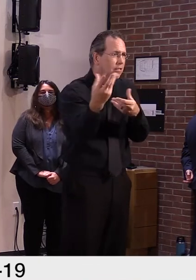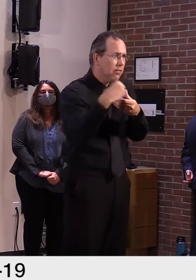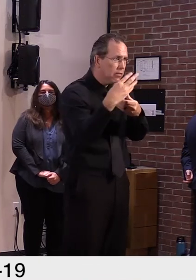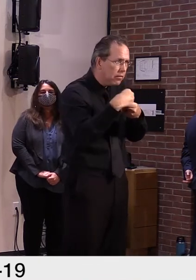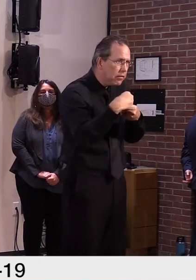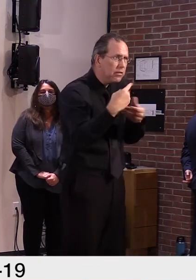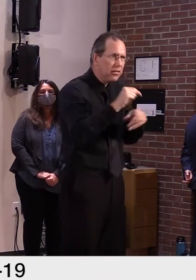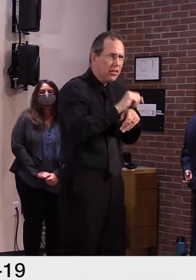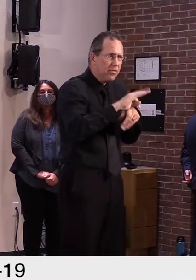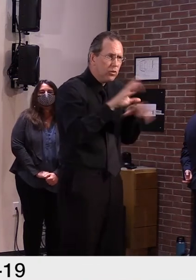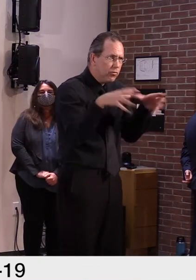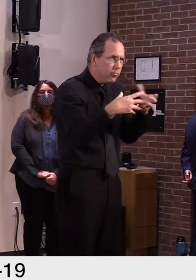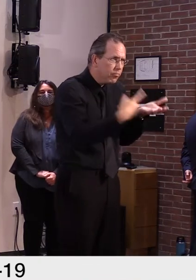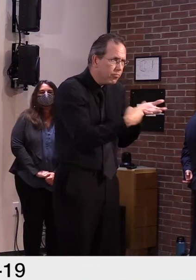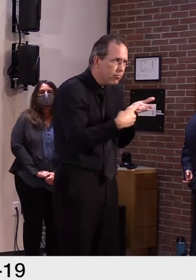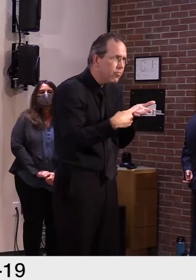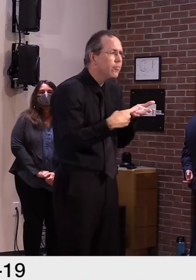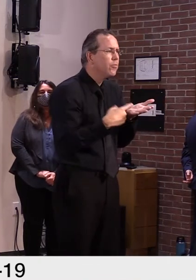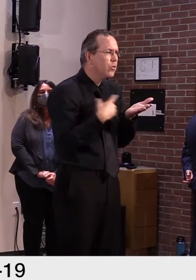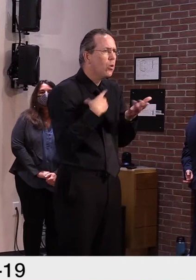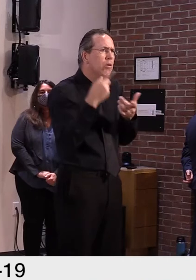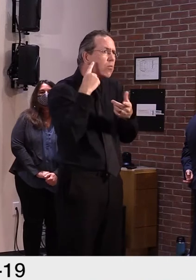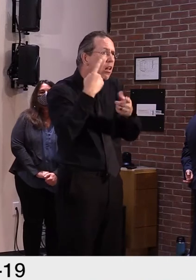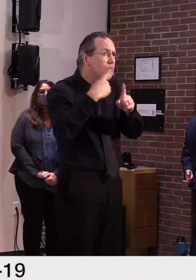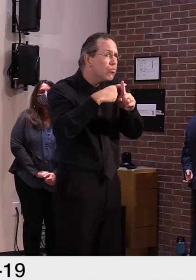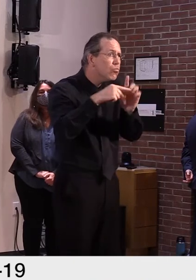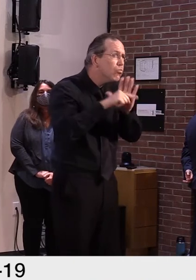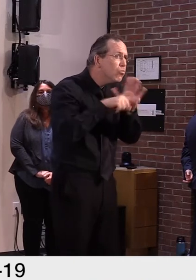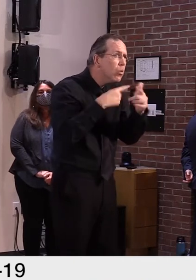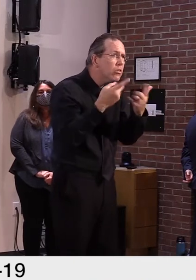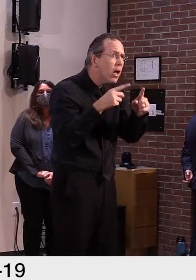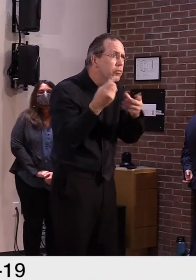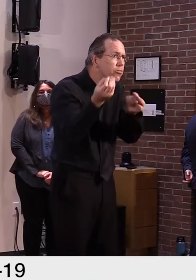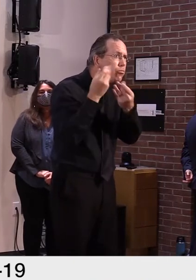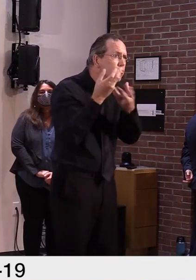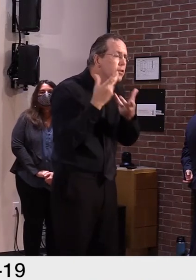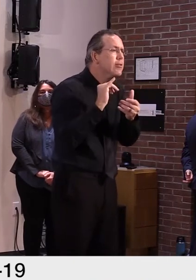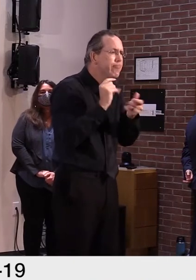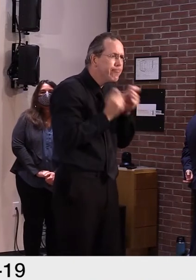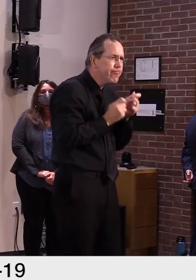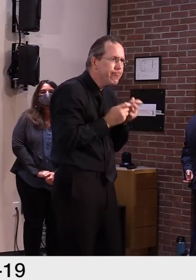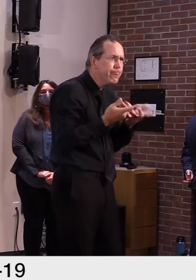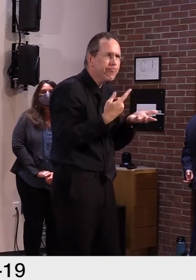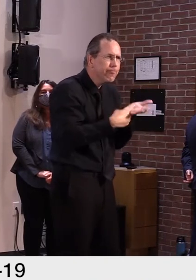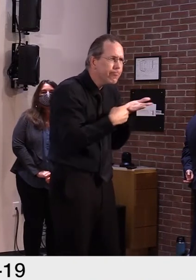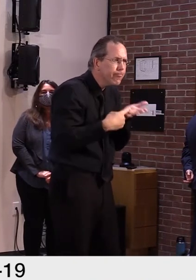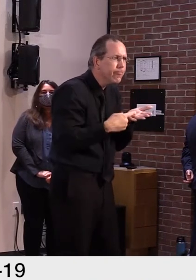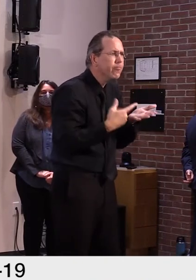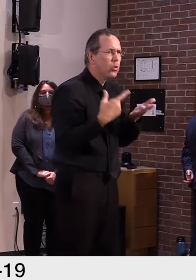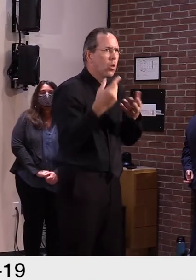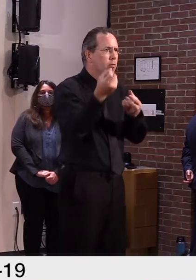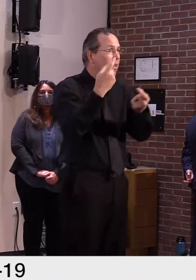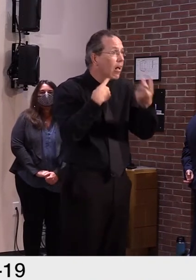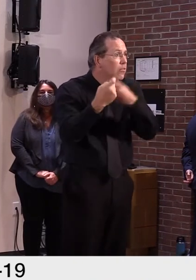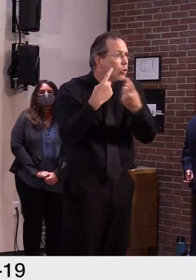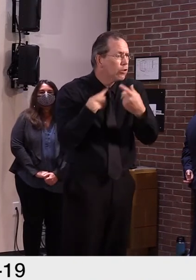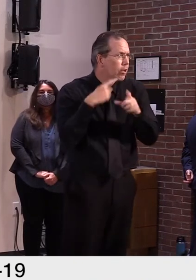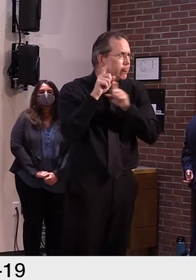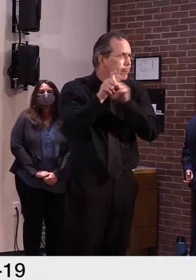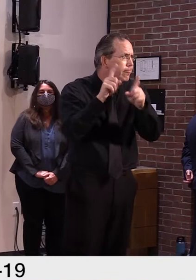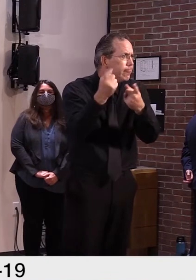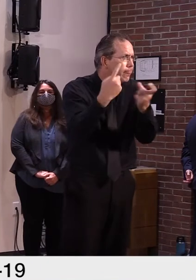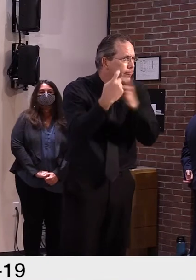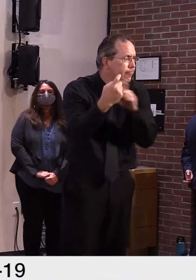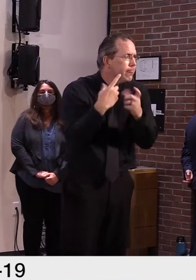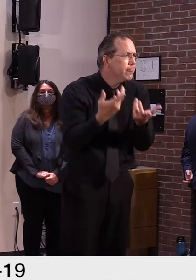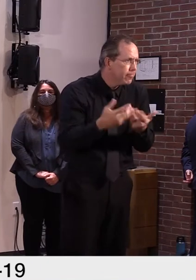are largely based on the practice standpoint as questions emerge from the very practical implementation of the guidance. And we want to get that feedback